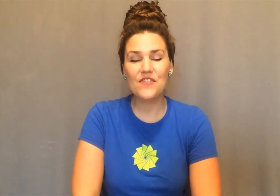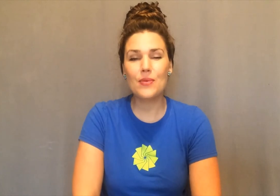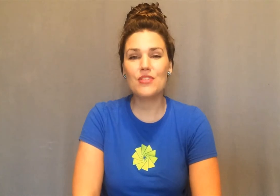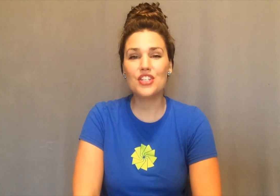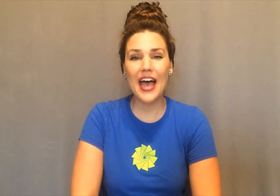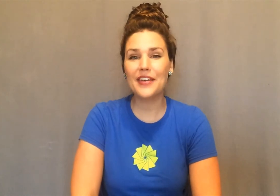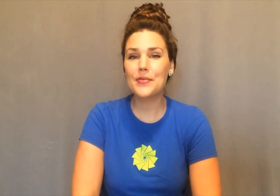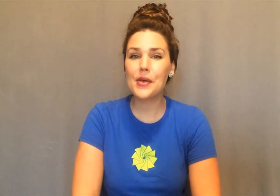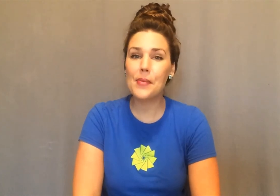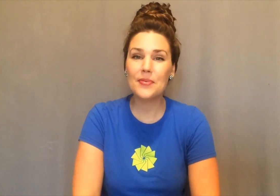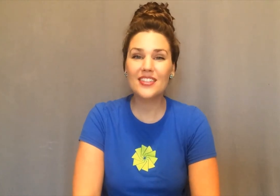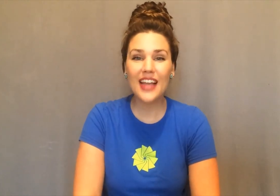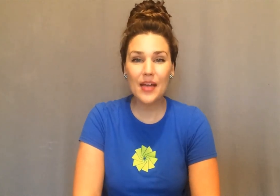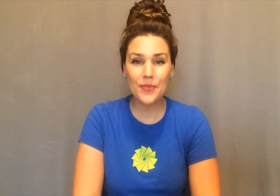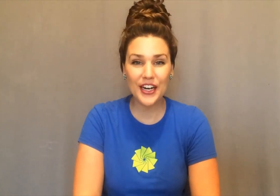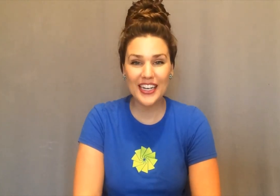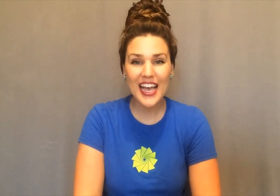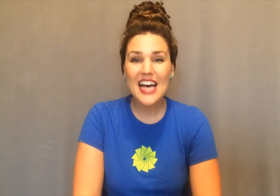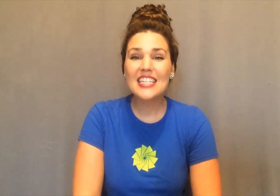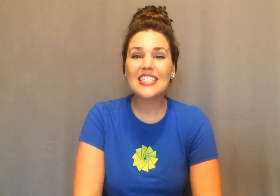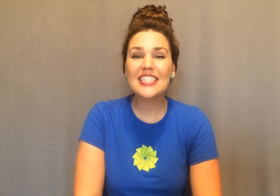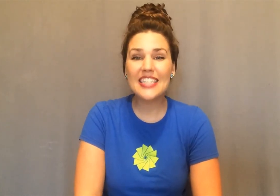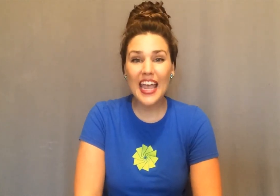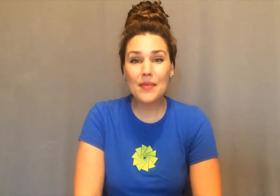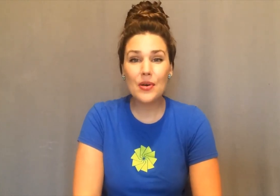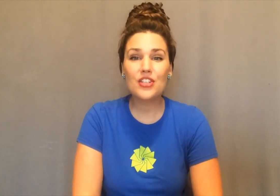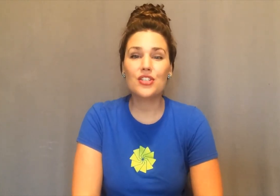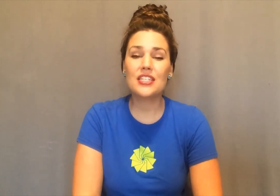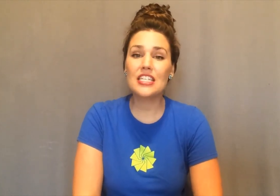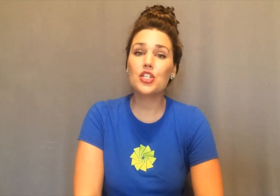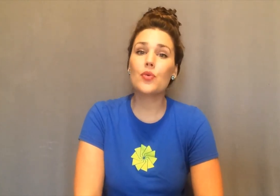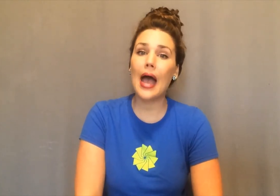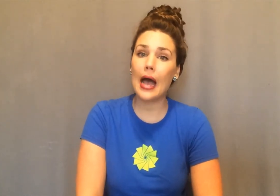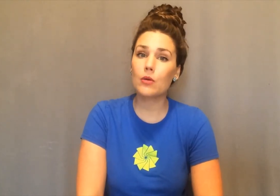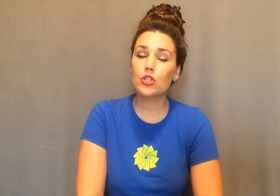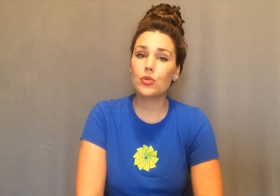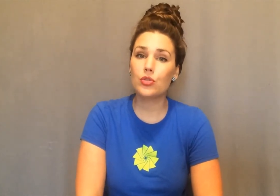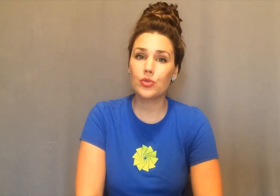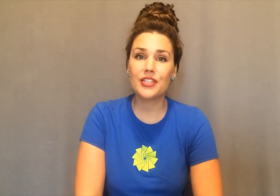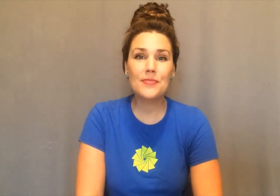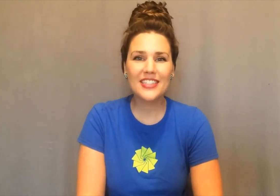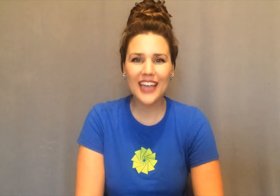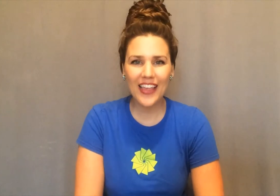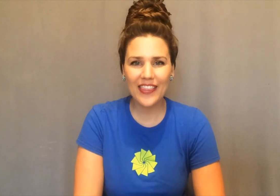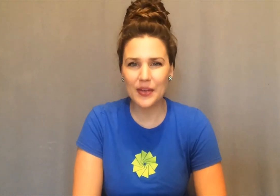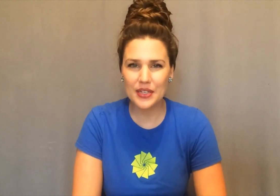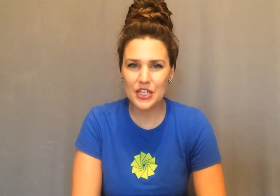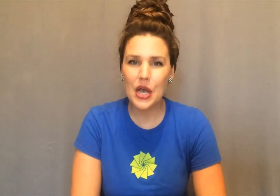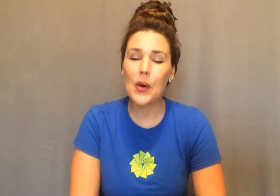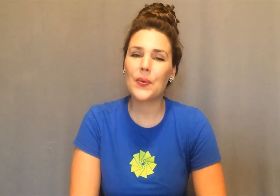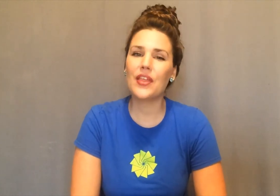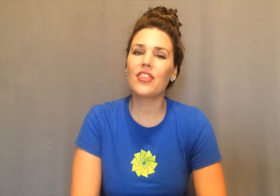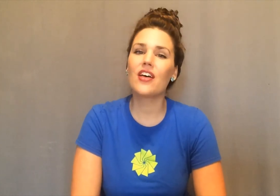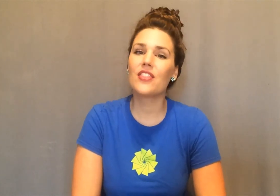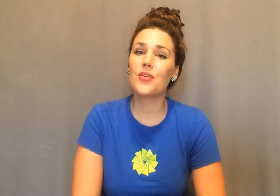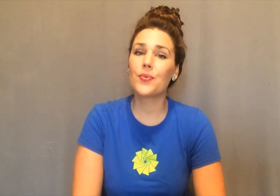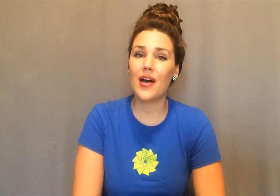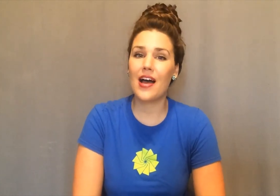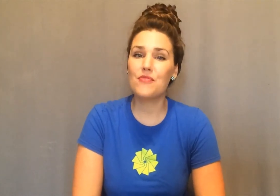I'm from the Chattanooga Public Library. Today I'm going to teach you how to do some sign language with the rhyme